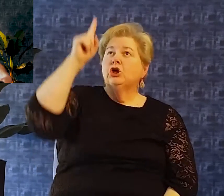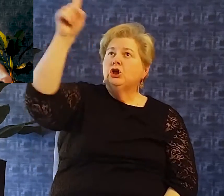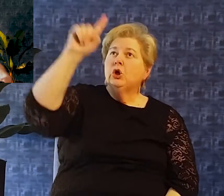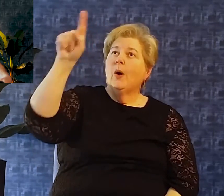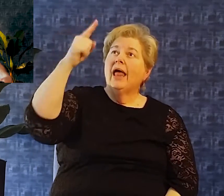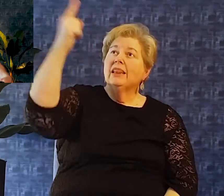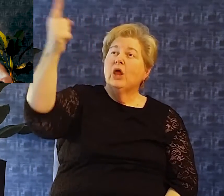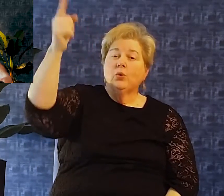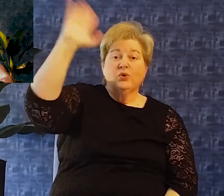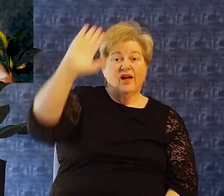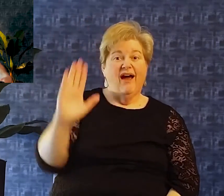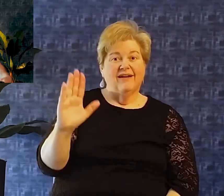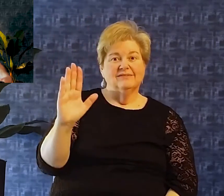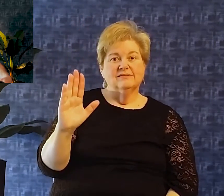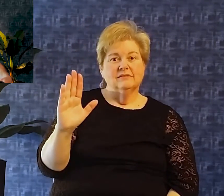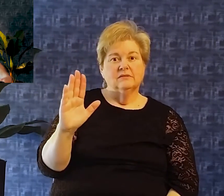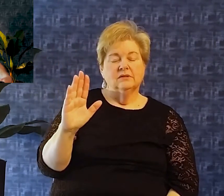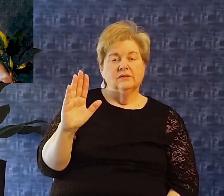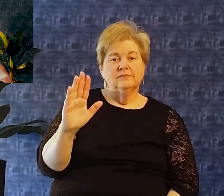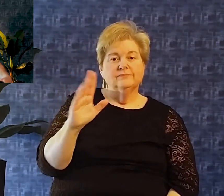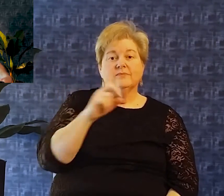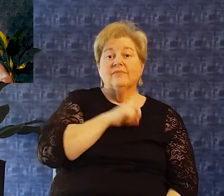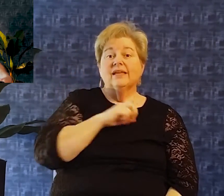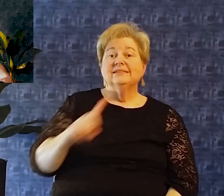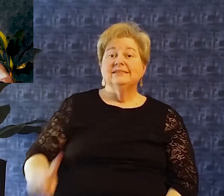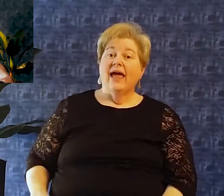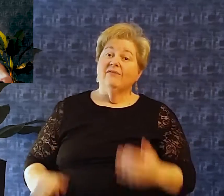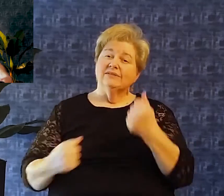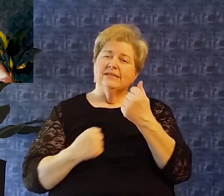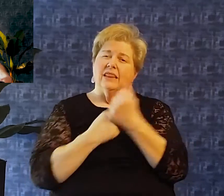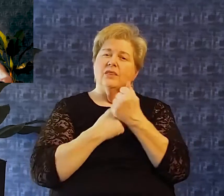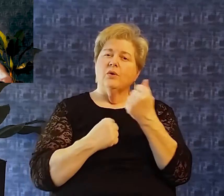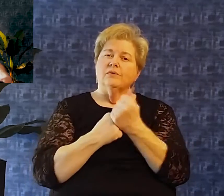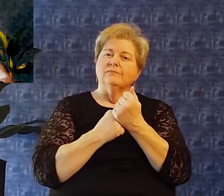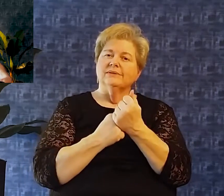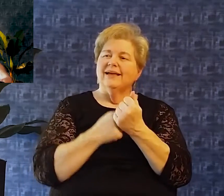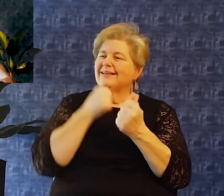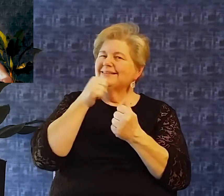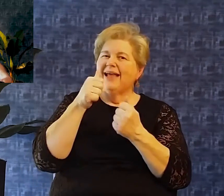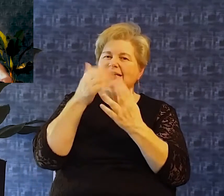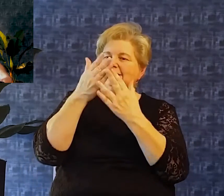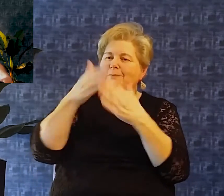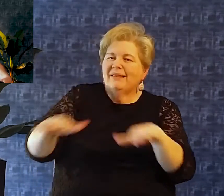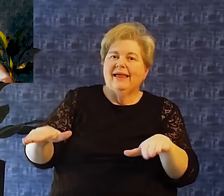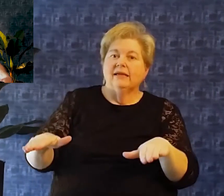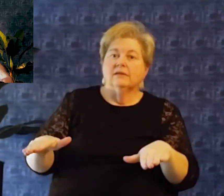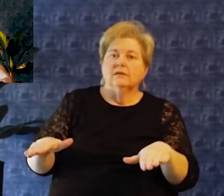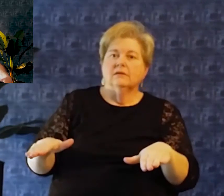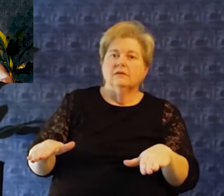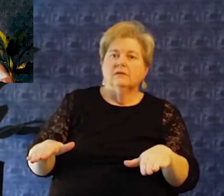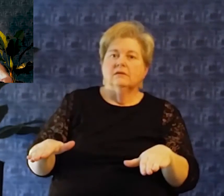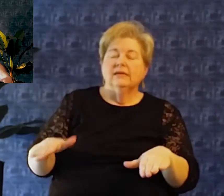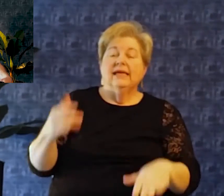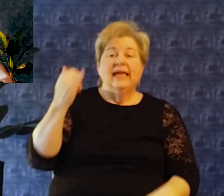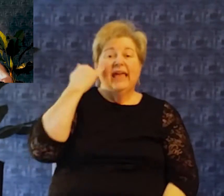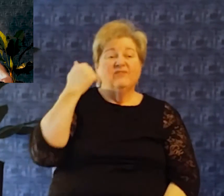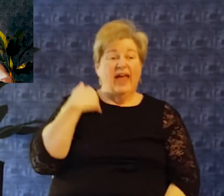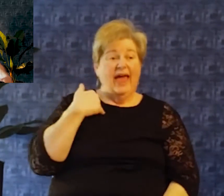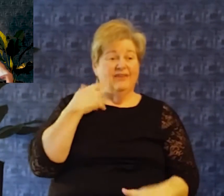10 that you alone are god David's loyalty was undivided toward god Now if there was a